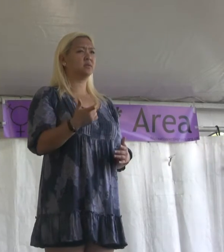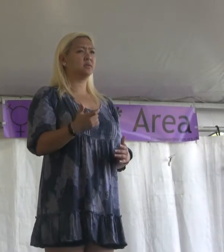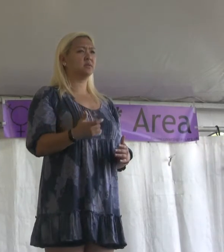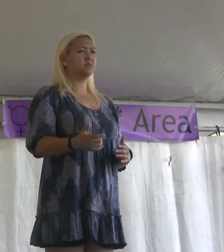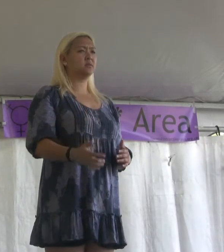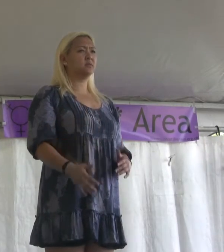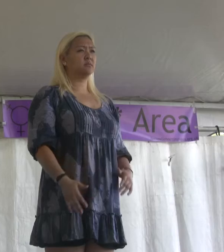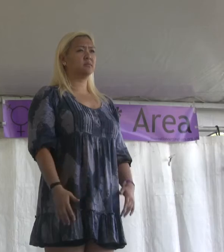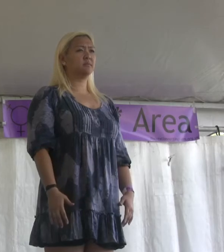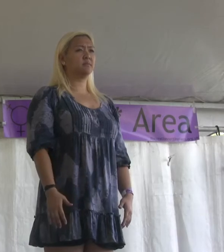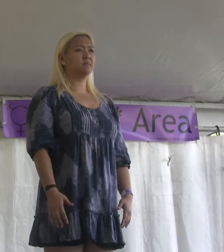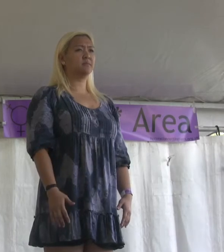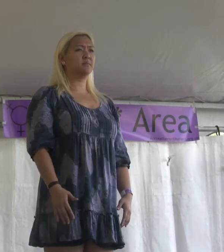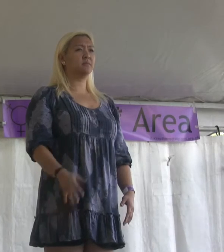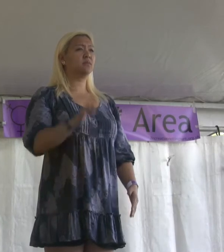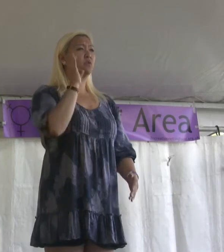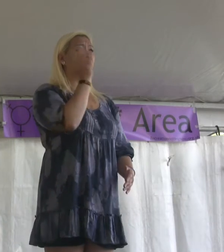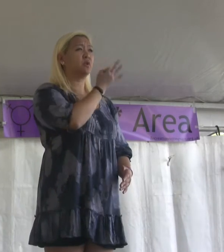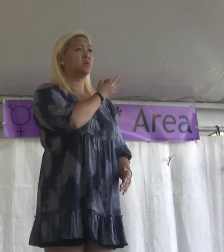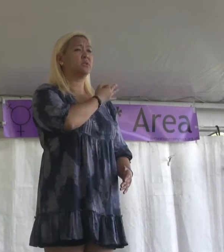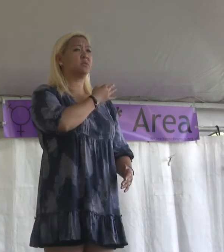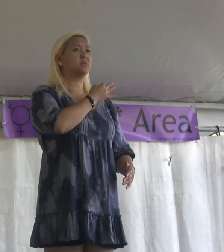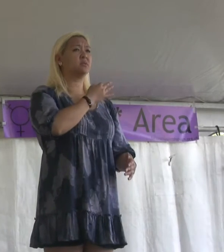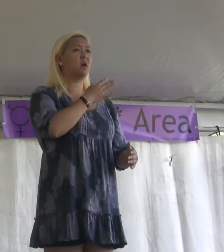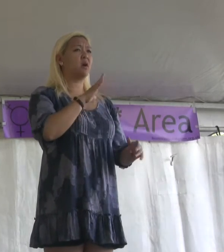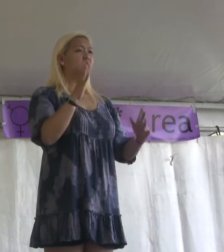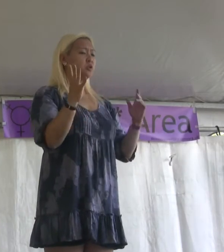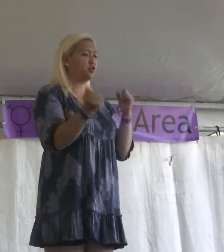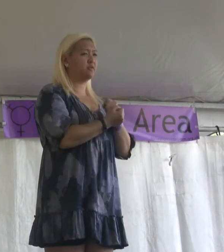roses they put the workshop to let go